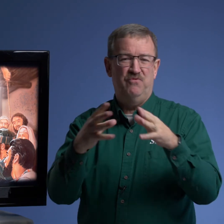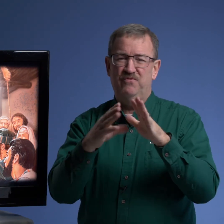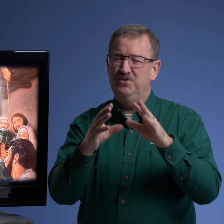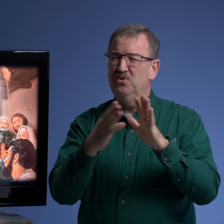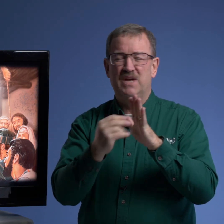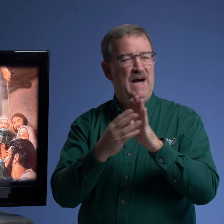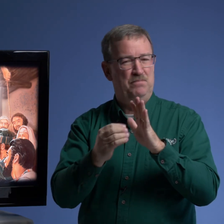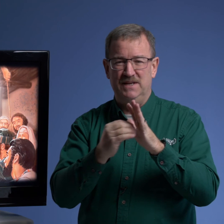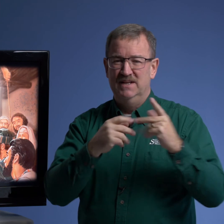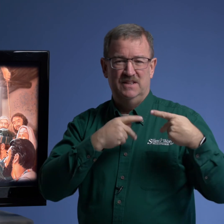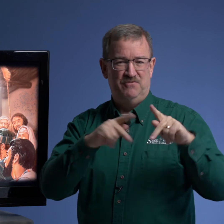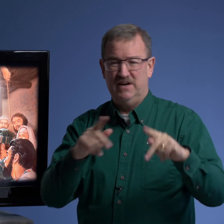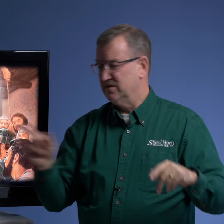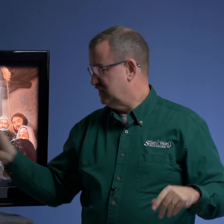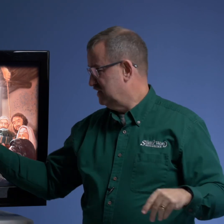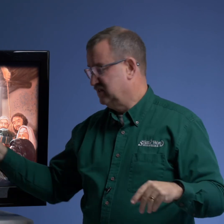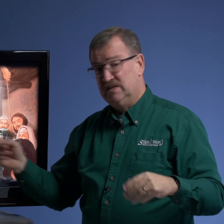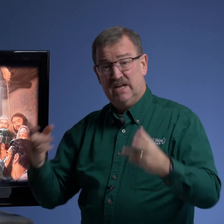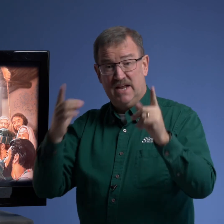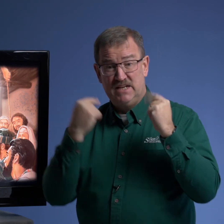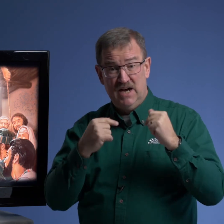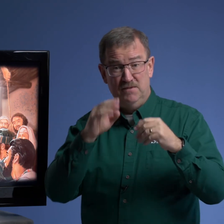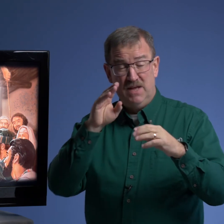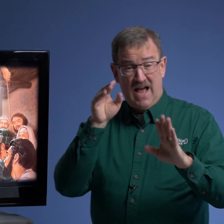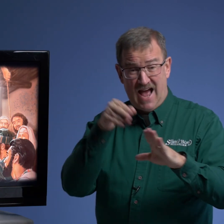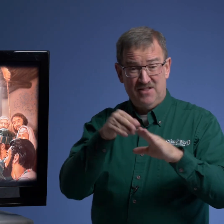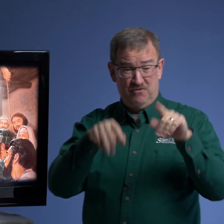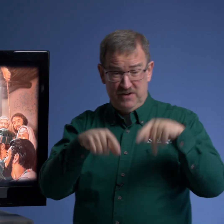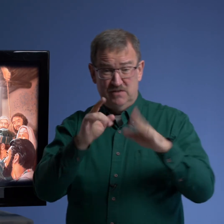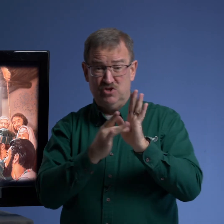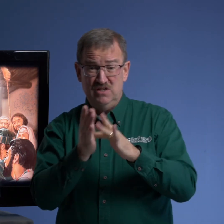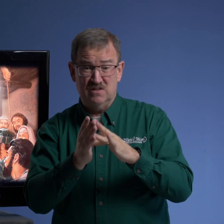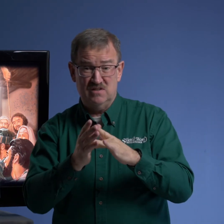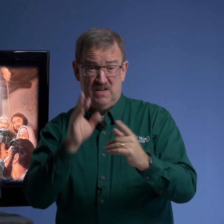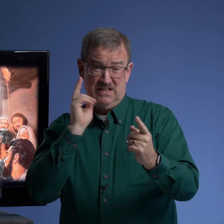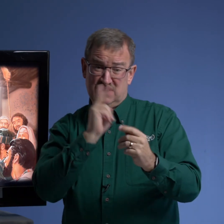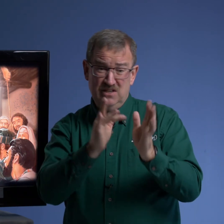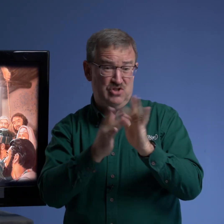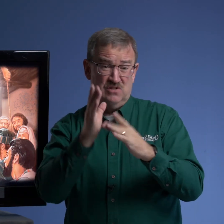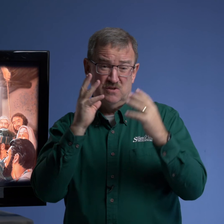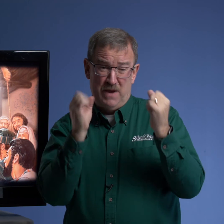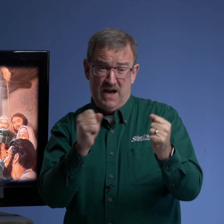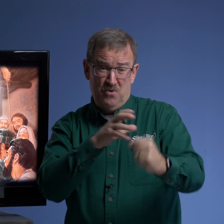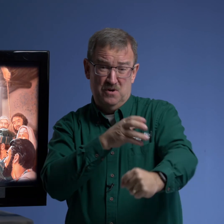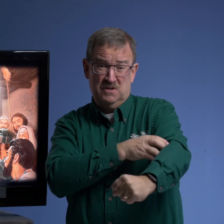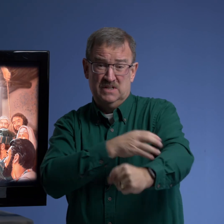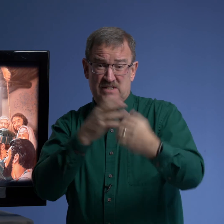don't copy the pharisees and come at the feet of jesus and see jesus power to